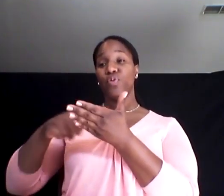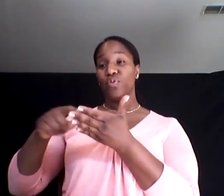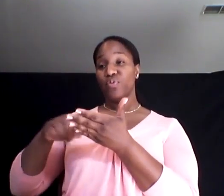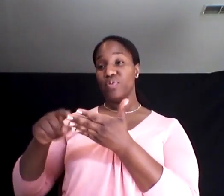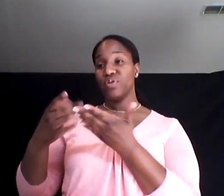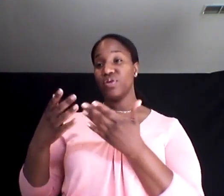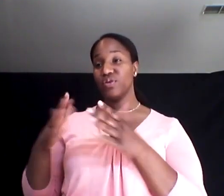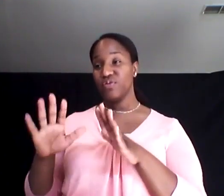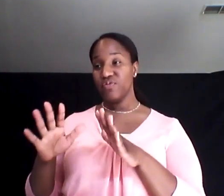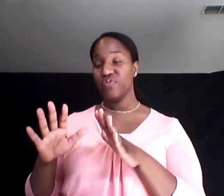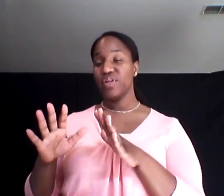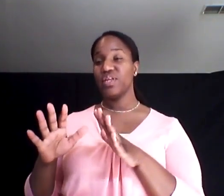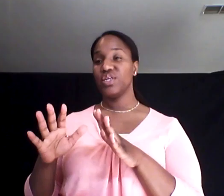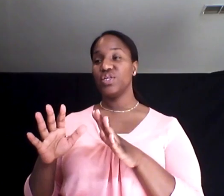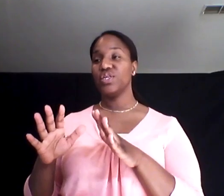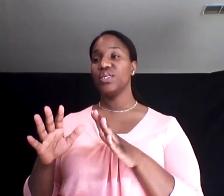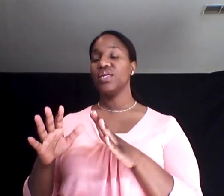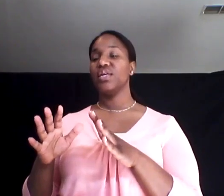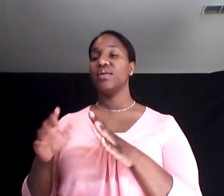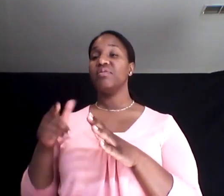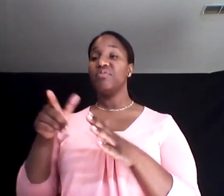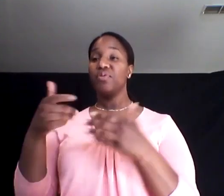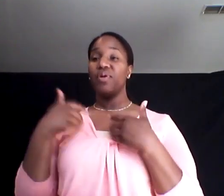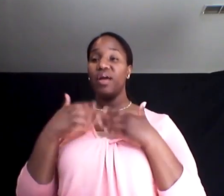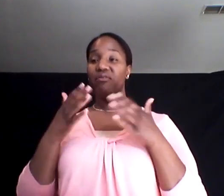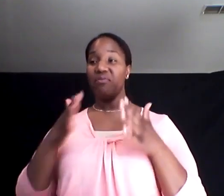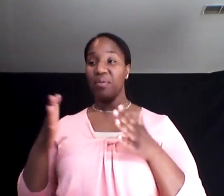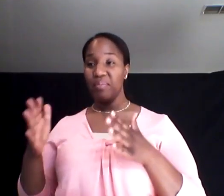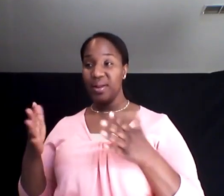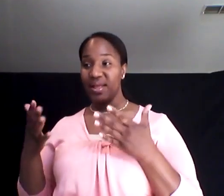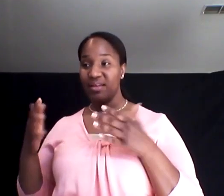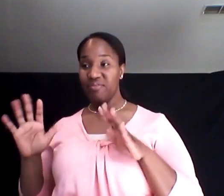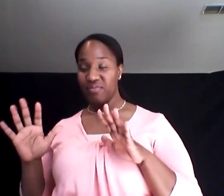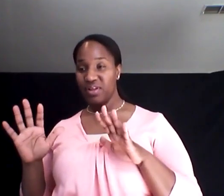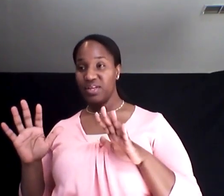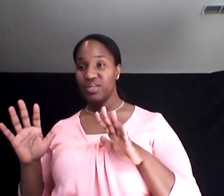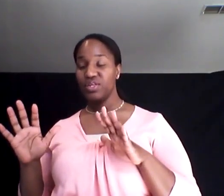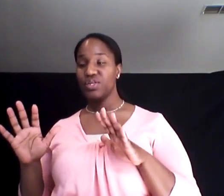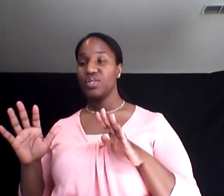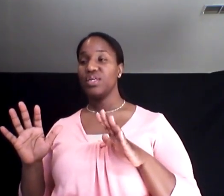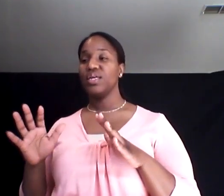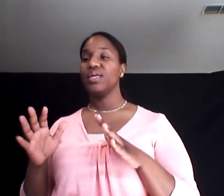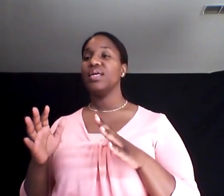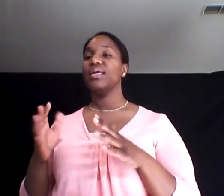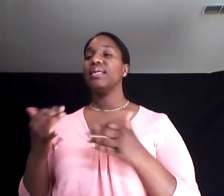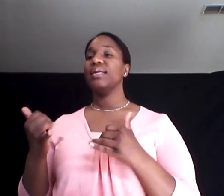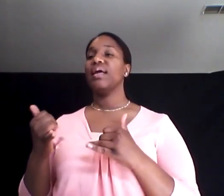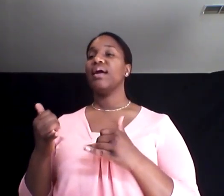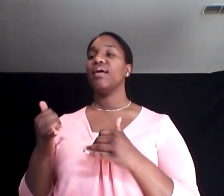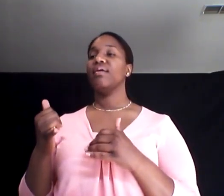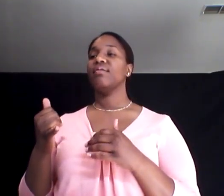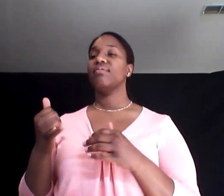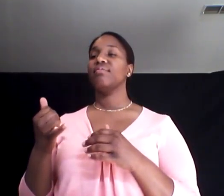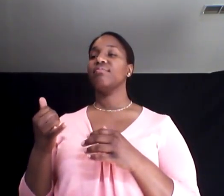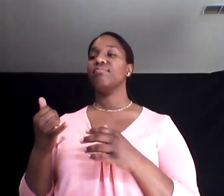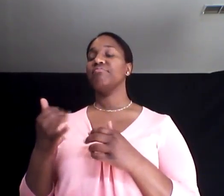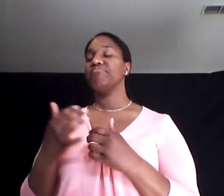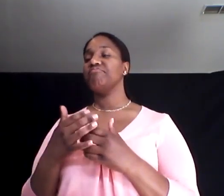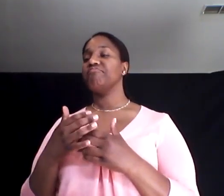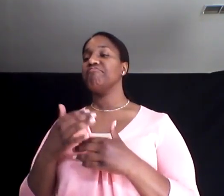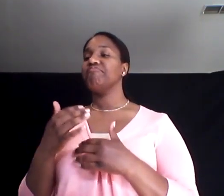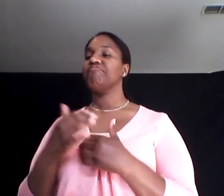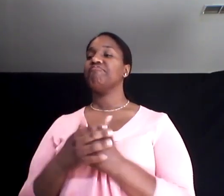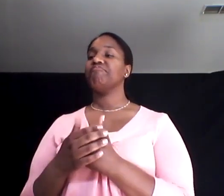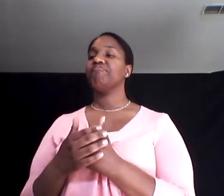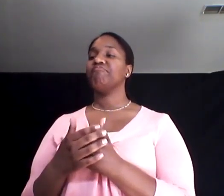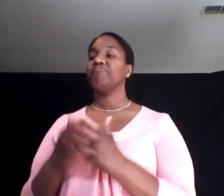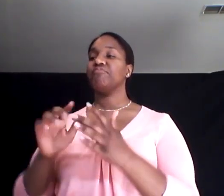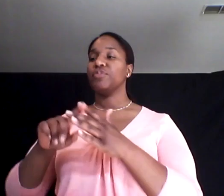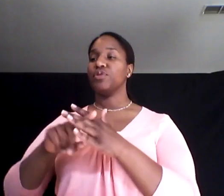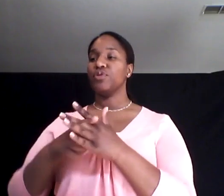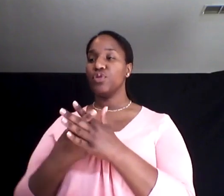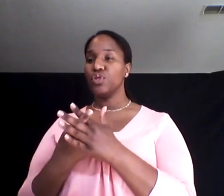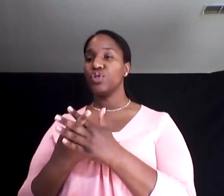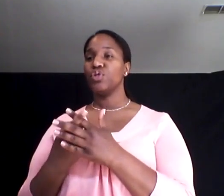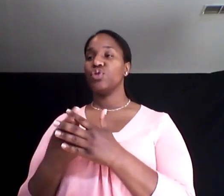or the particular field that's required.